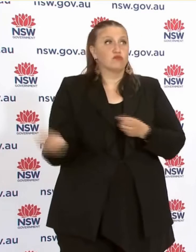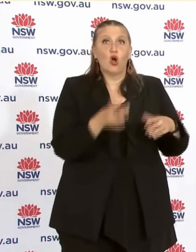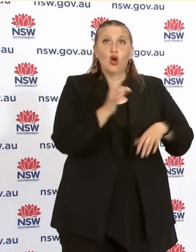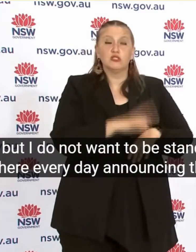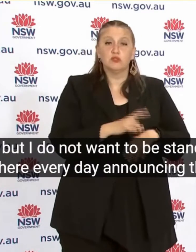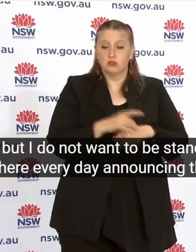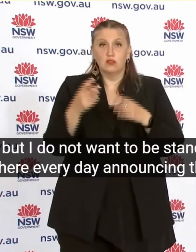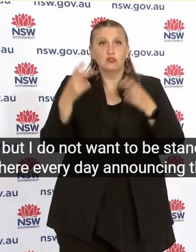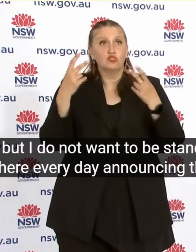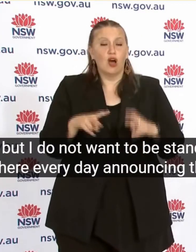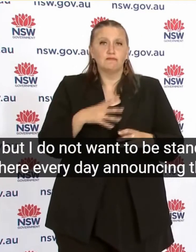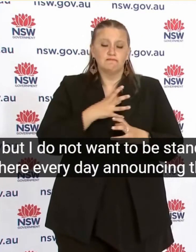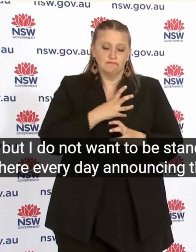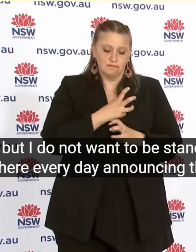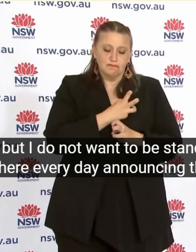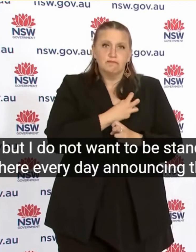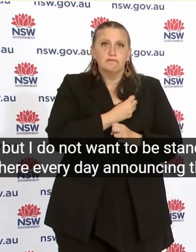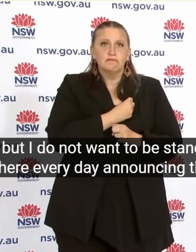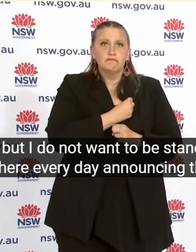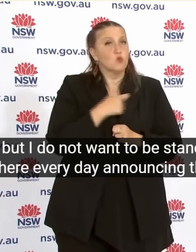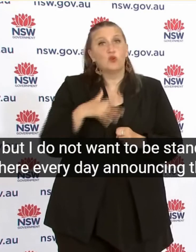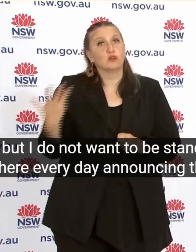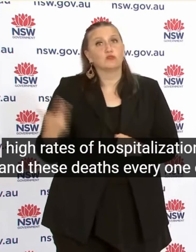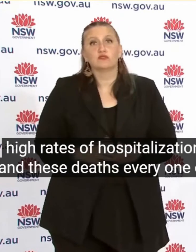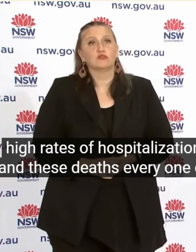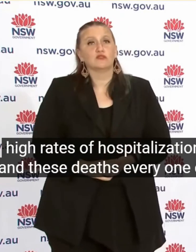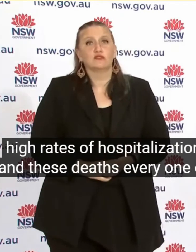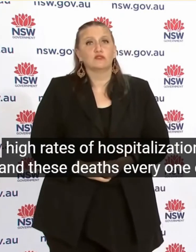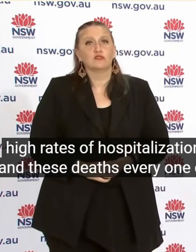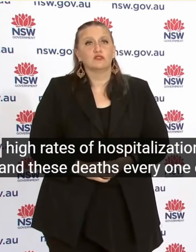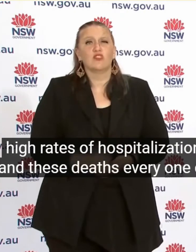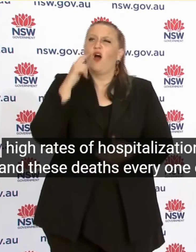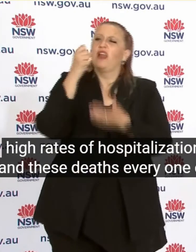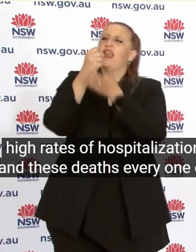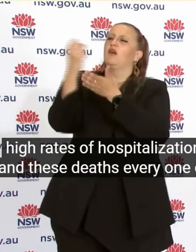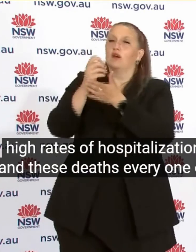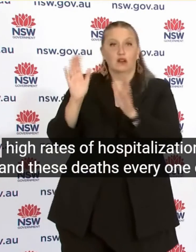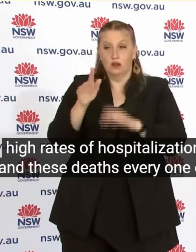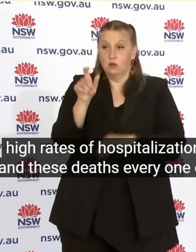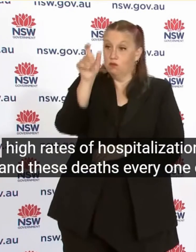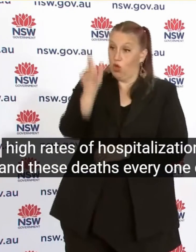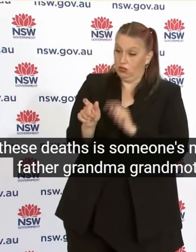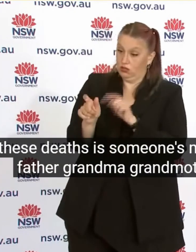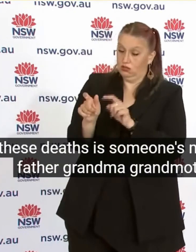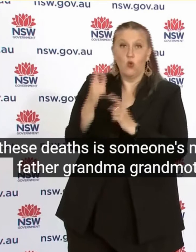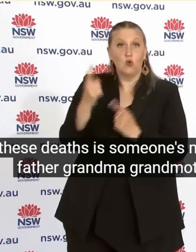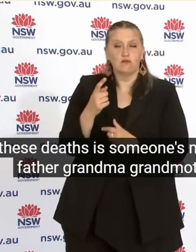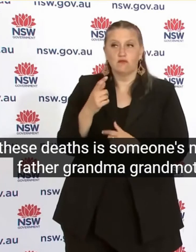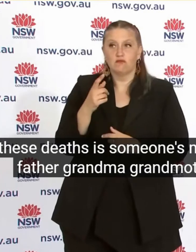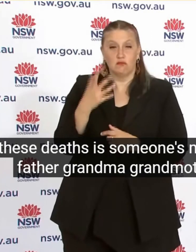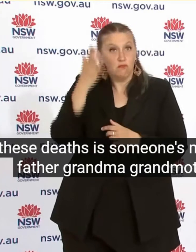Every one of these deaths Is someone's Mother Father Grandmother Grand Grandfather